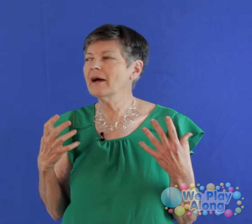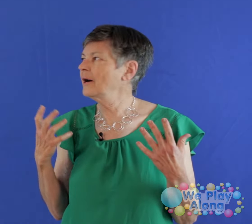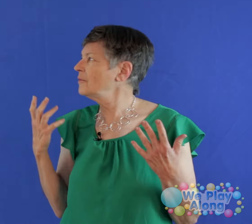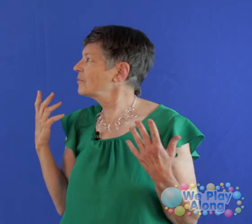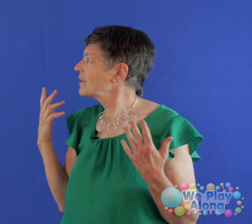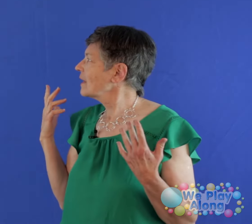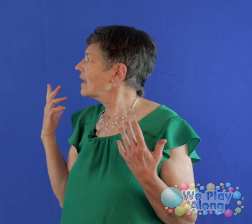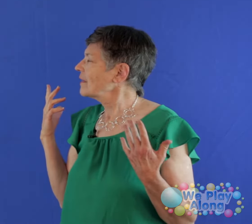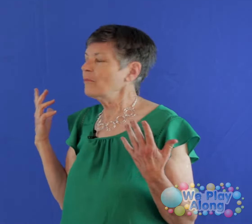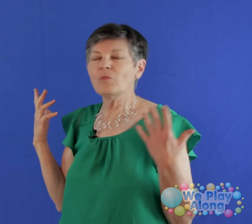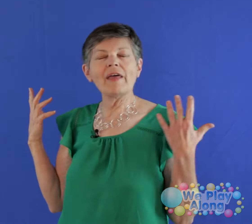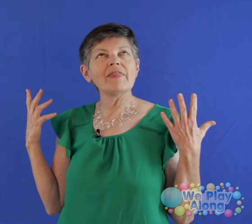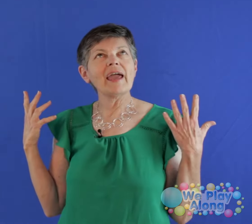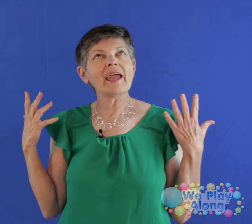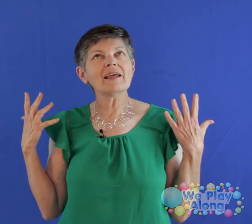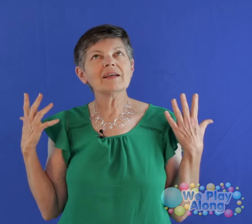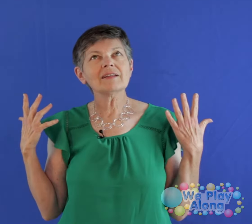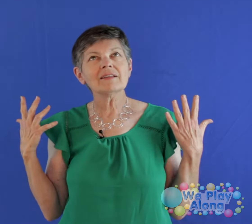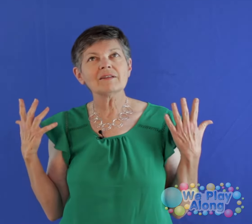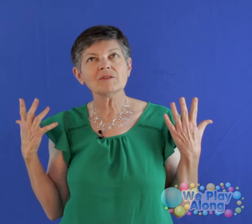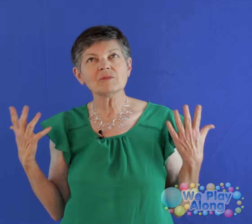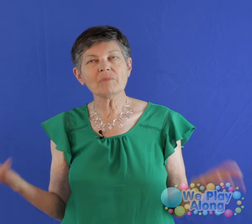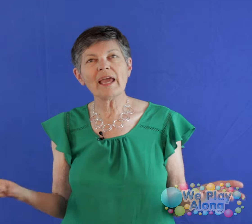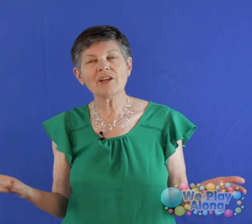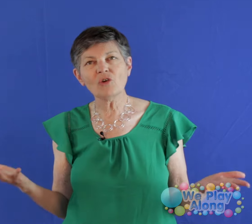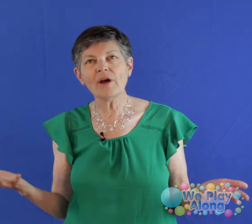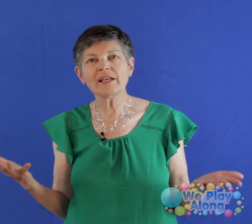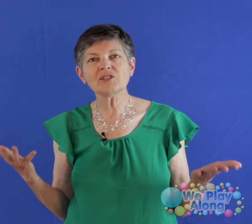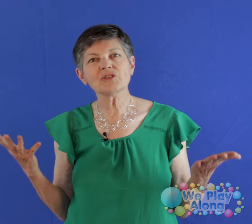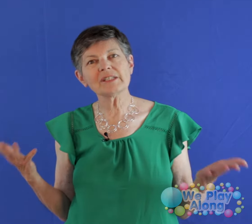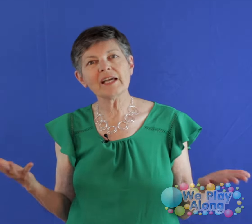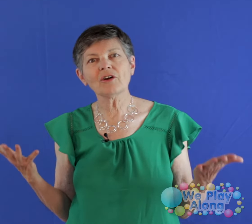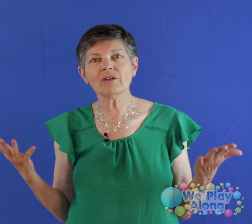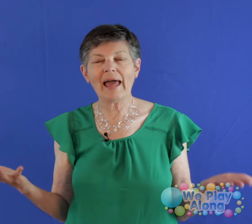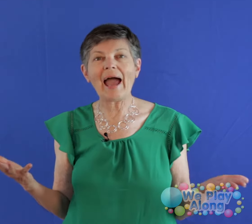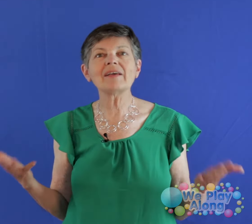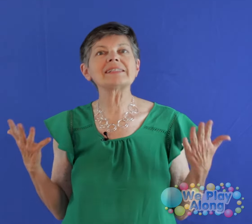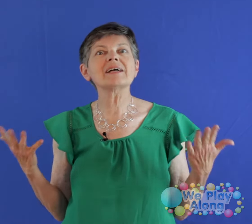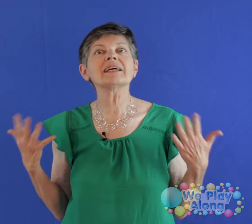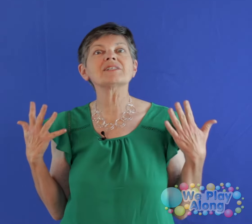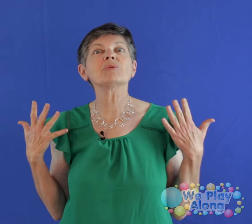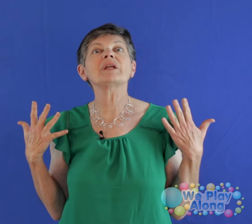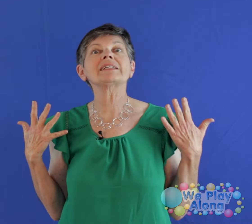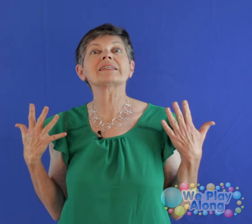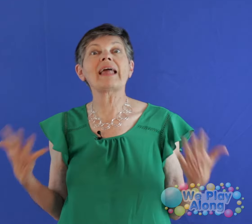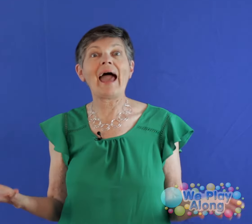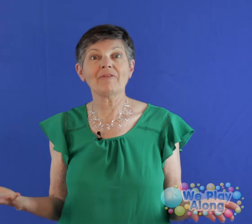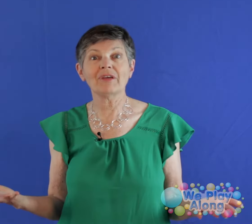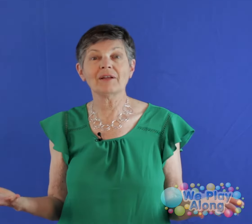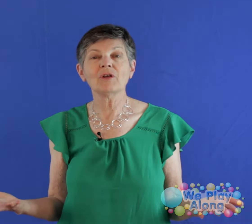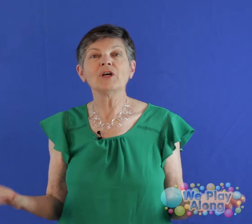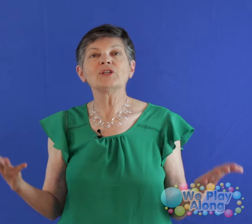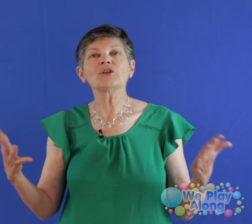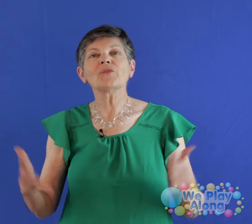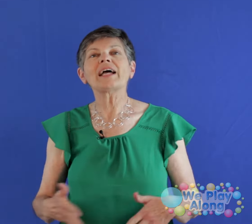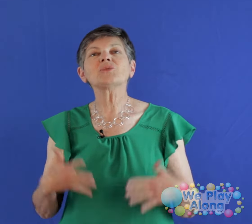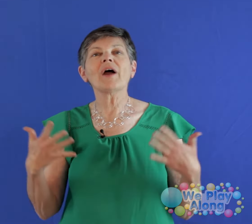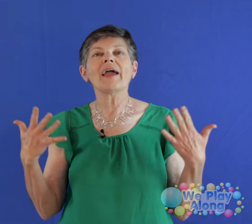when they make noise or sing or laugh it sounds like somebody's laughing. So that's why